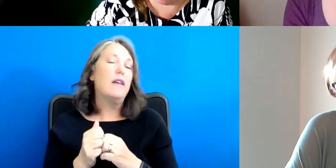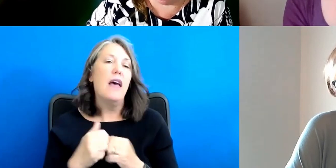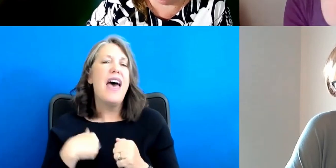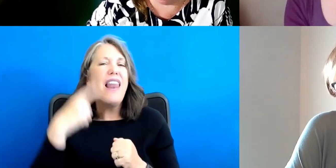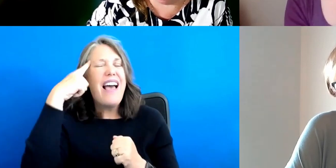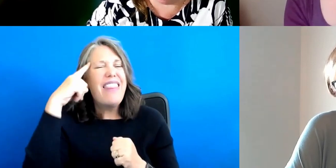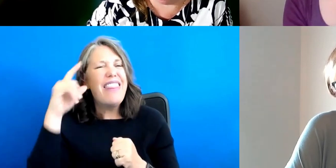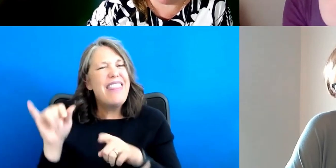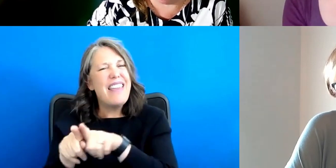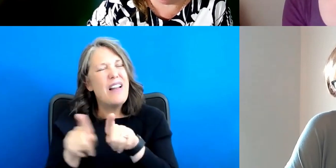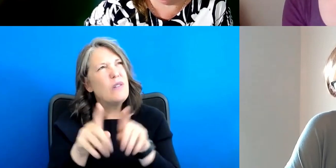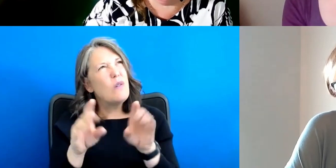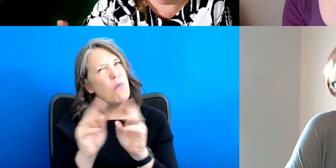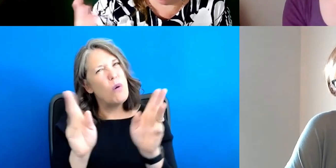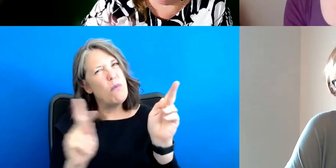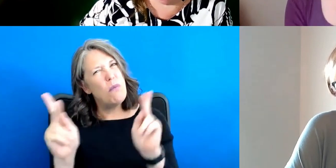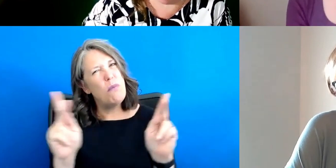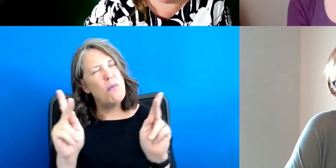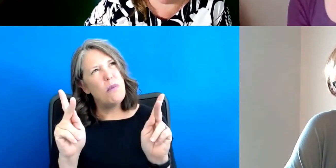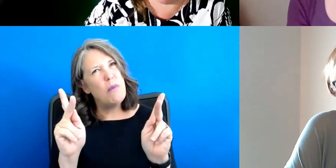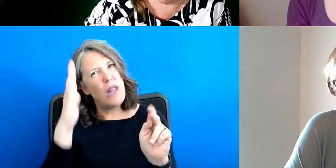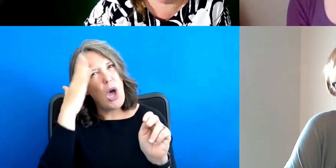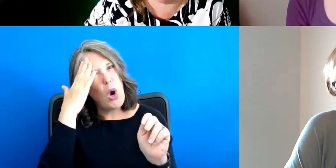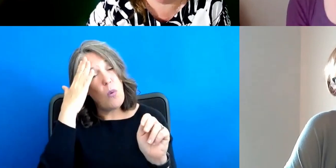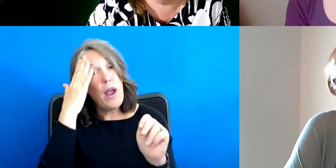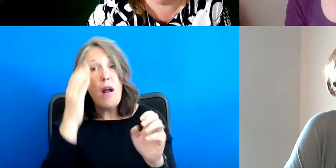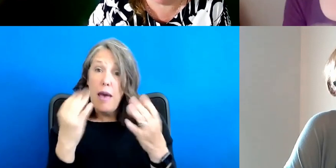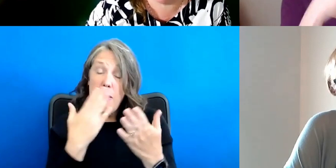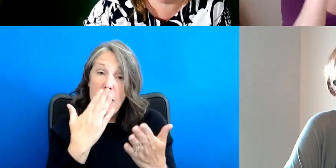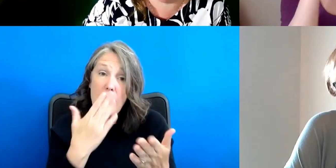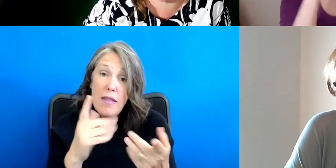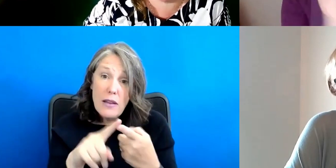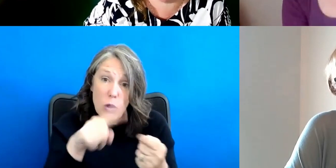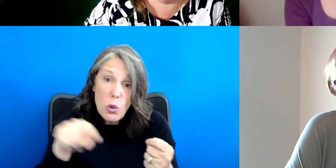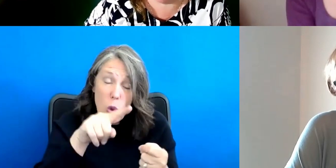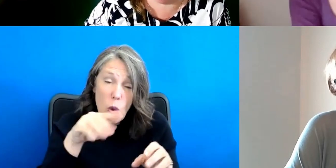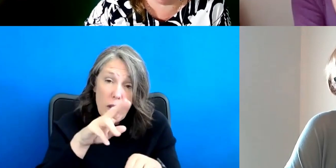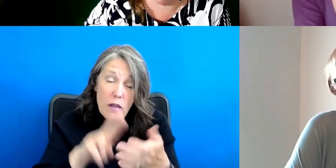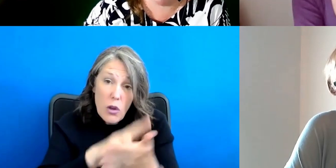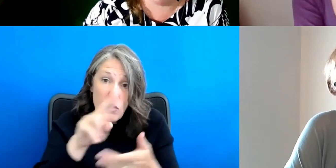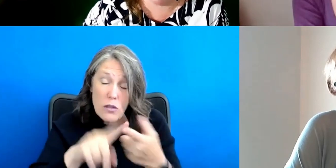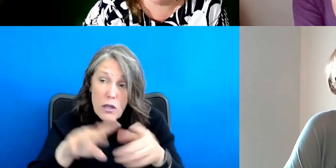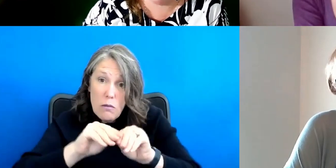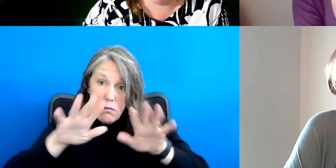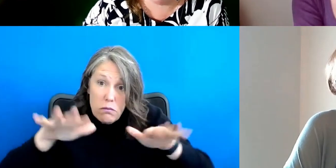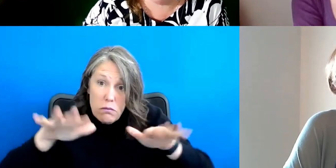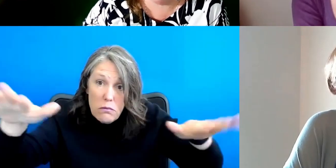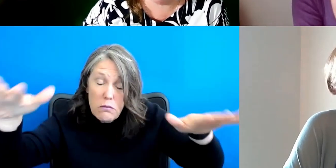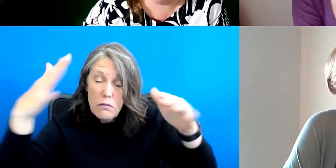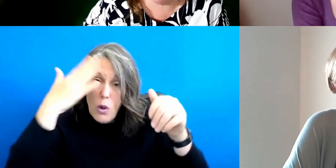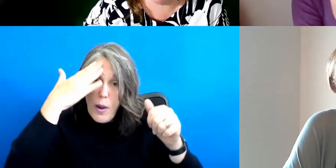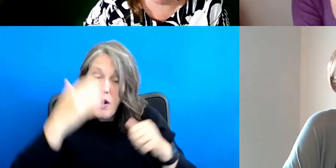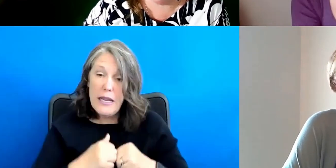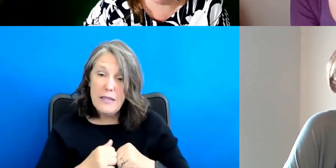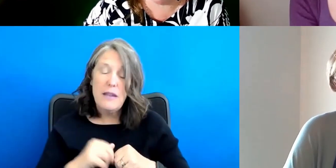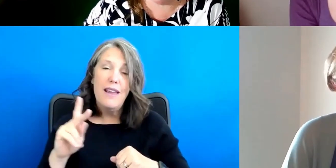general, more people are aware of it and many thanks to what you're doing at the university to spread awareness. Yeah.